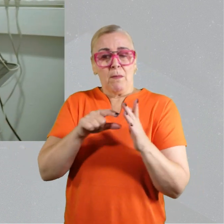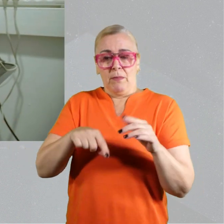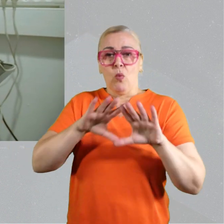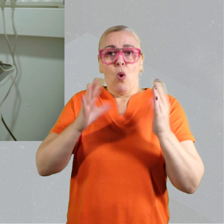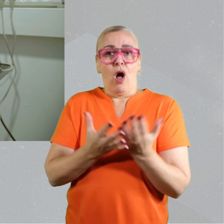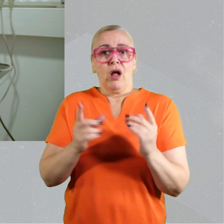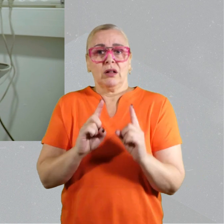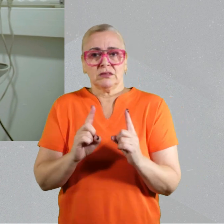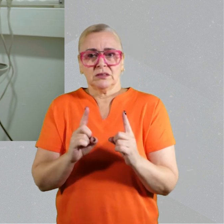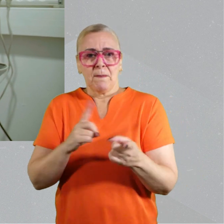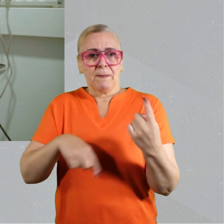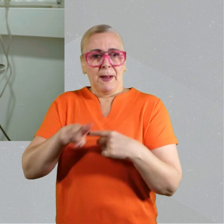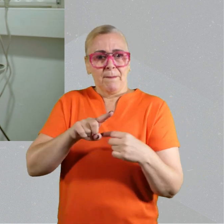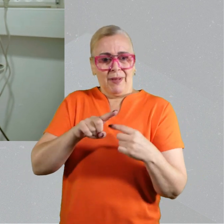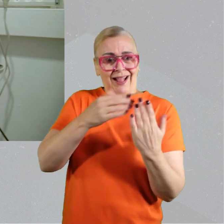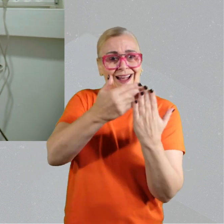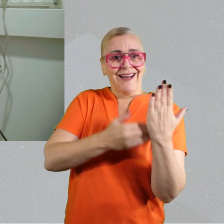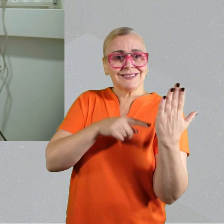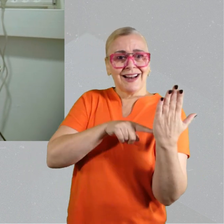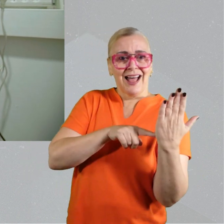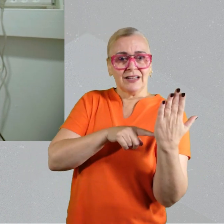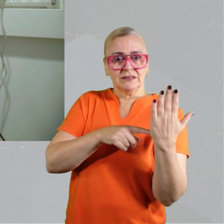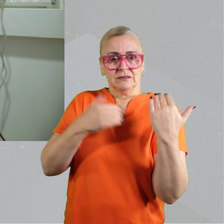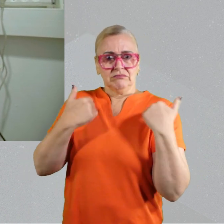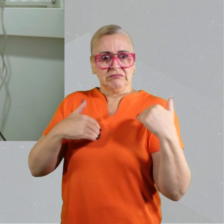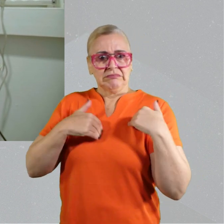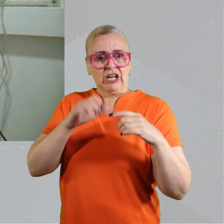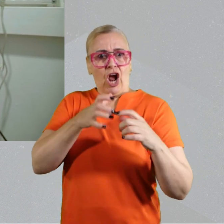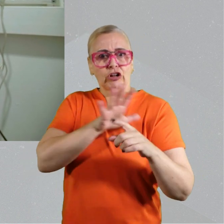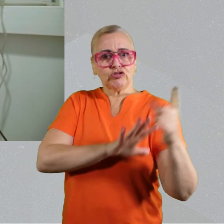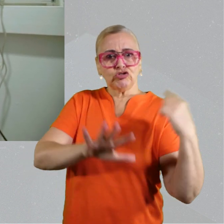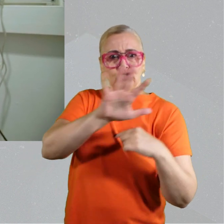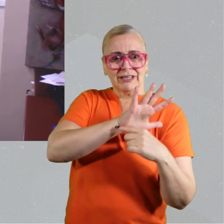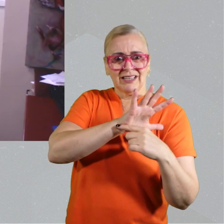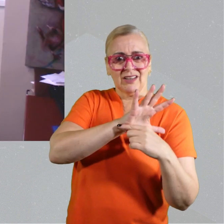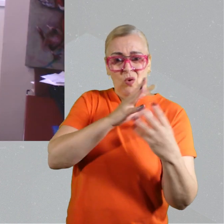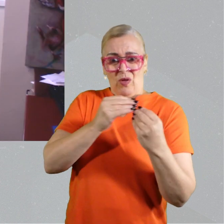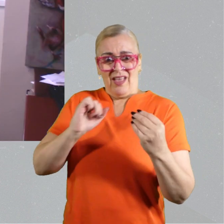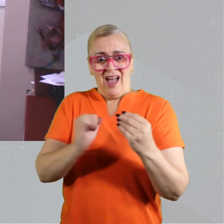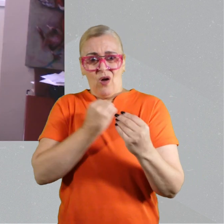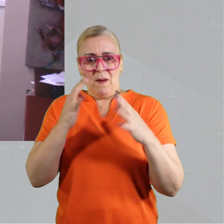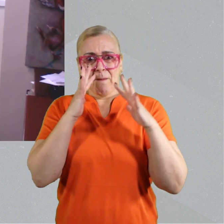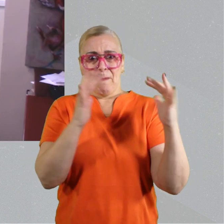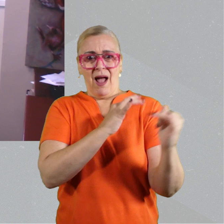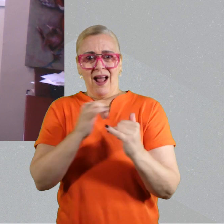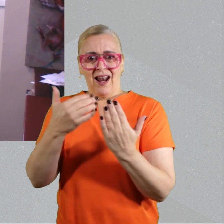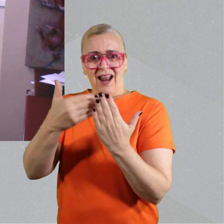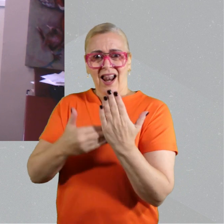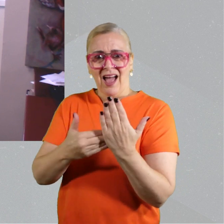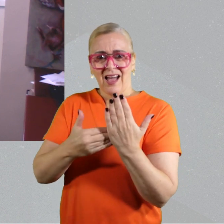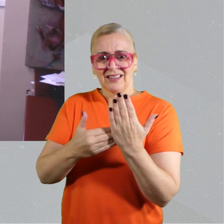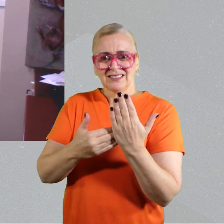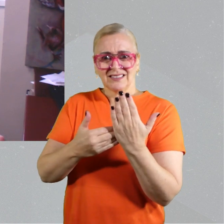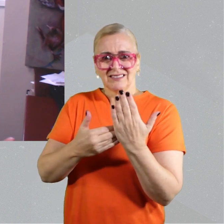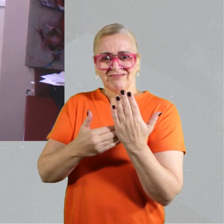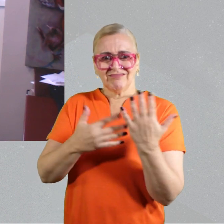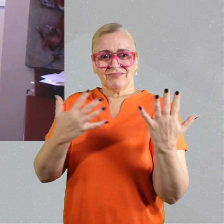European heritage group of patients whose tumors have been sequenced, and that's not cancer genetics. That is the genetics of that